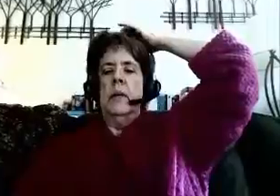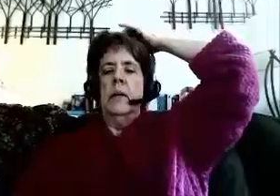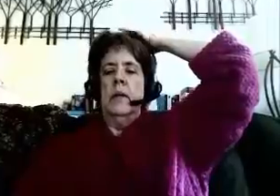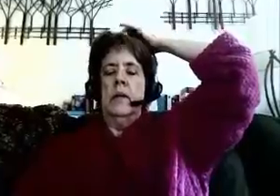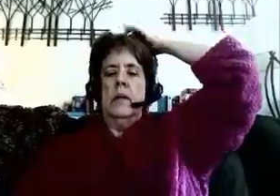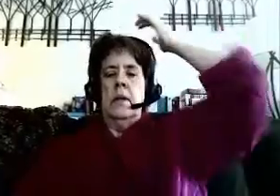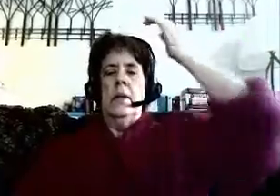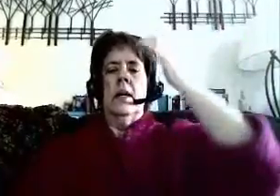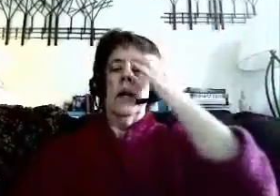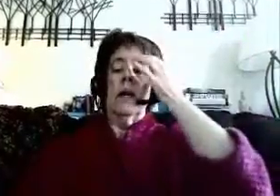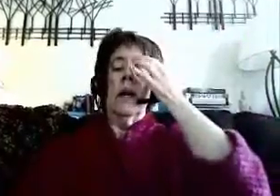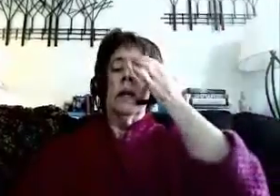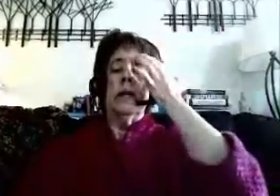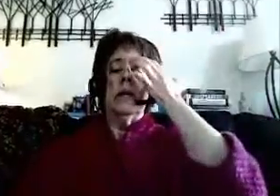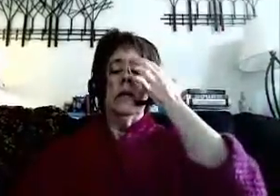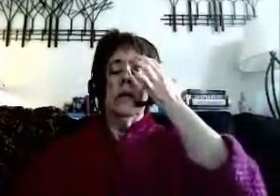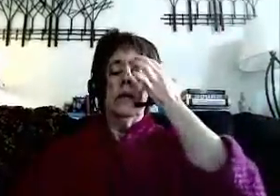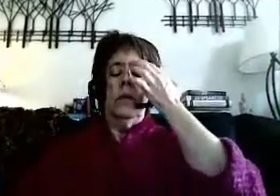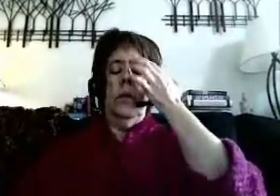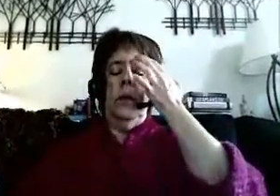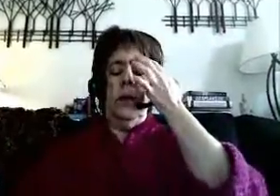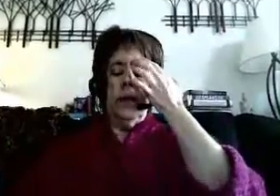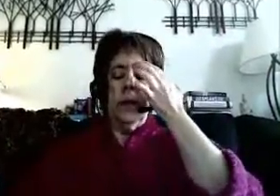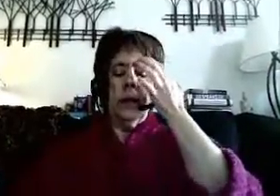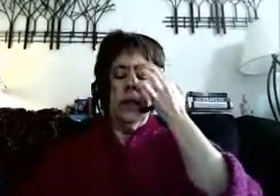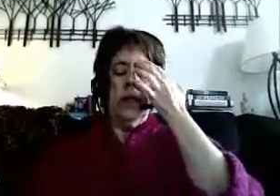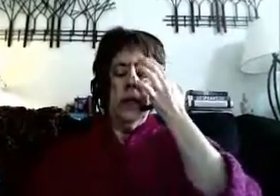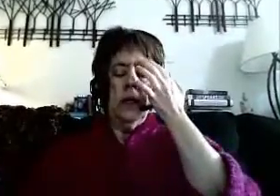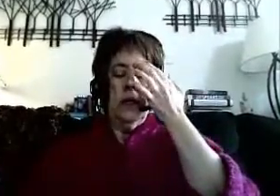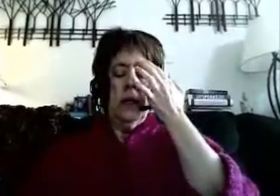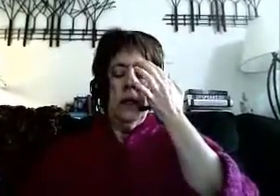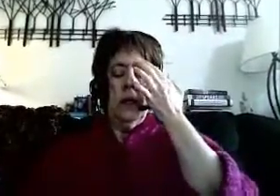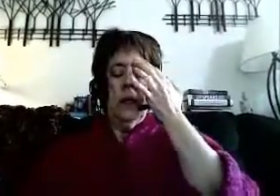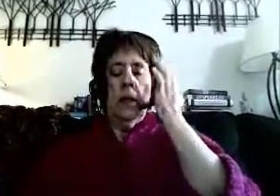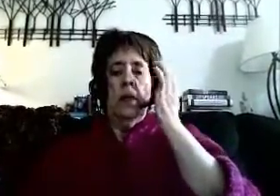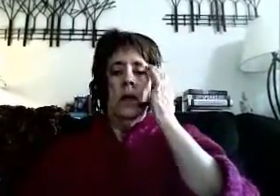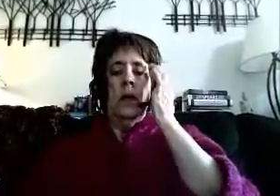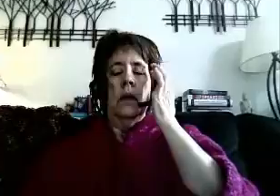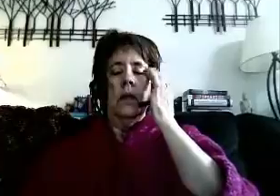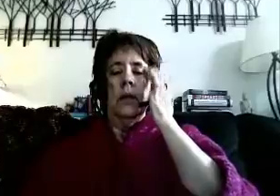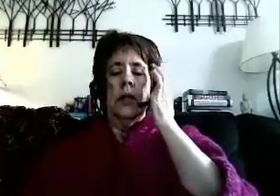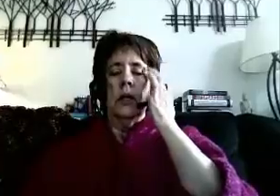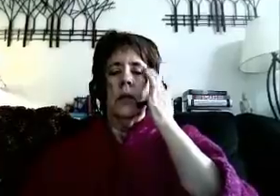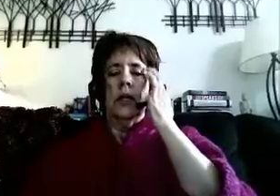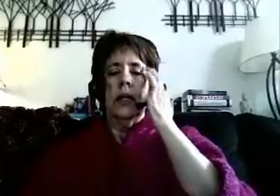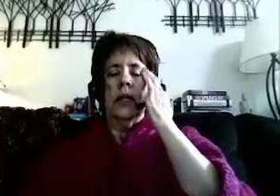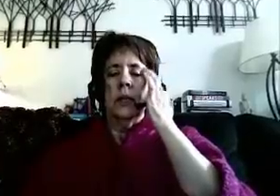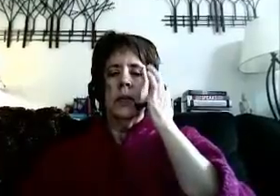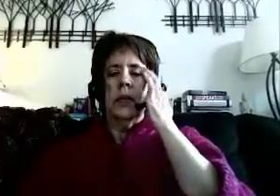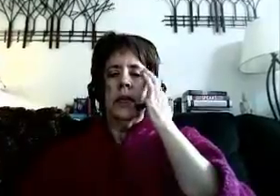allow it its ability to heal quickly and completely